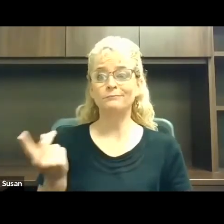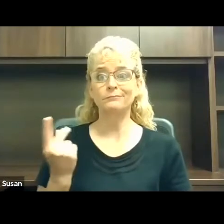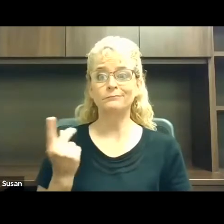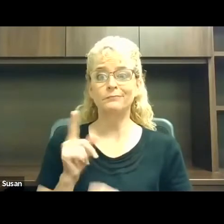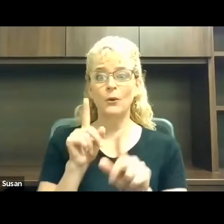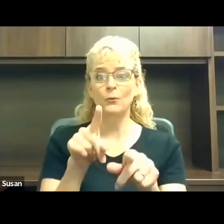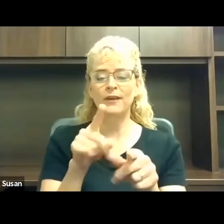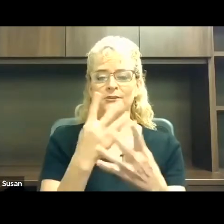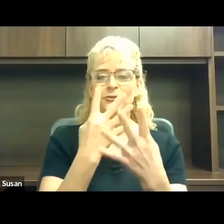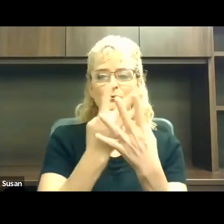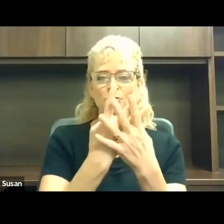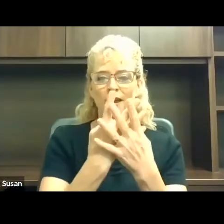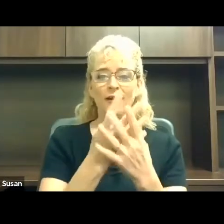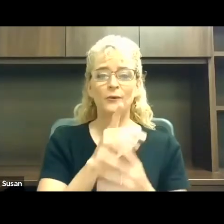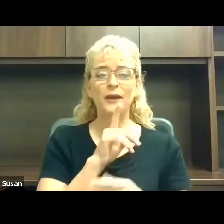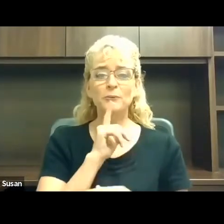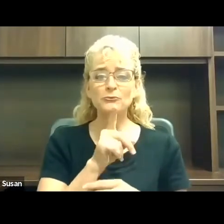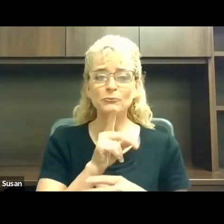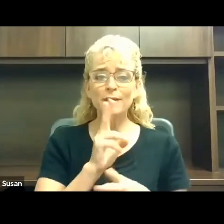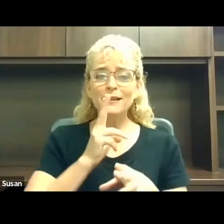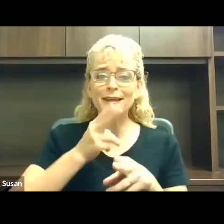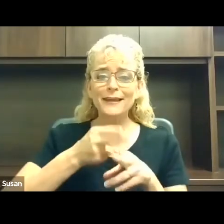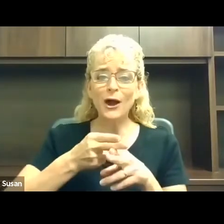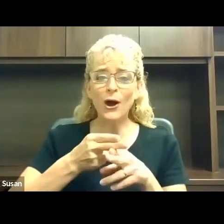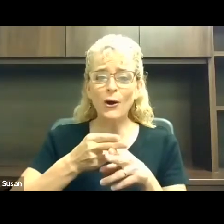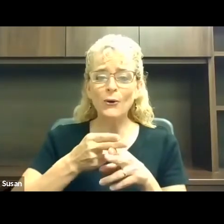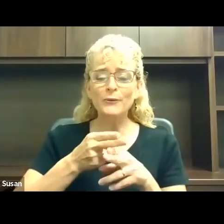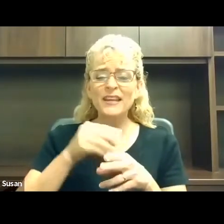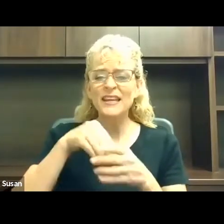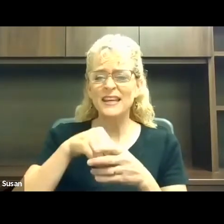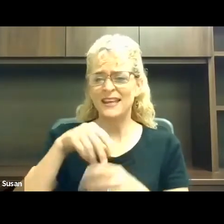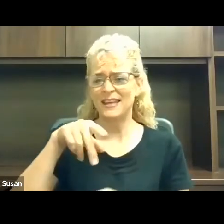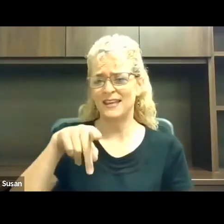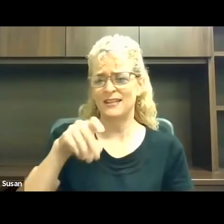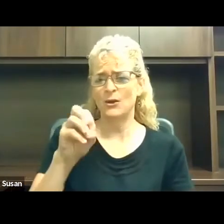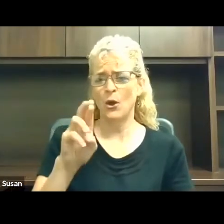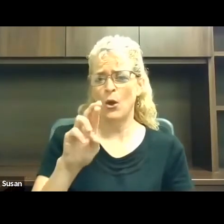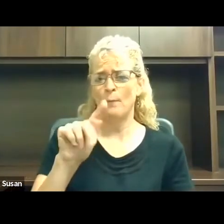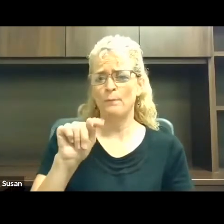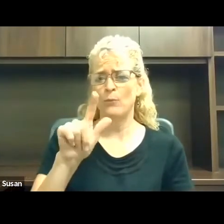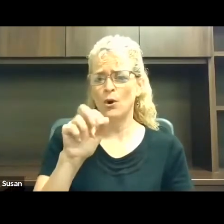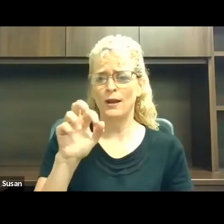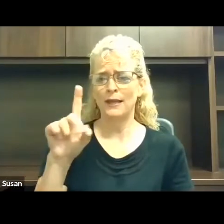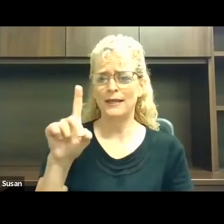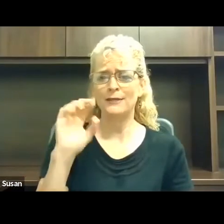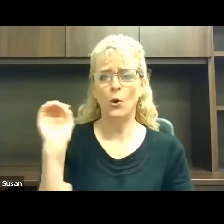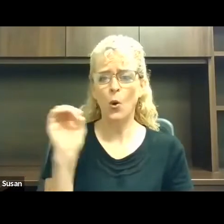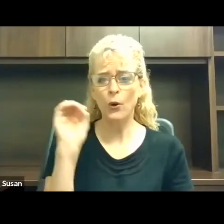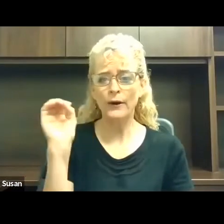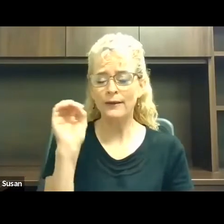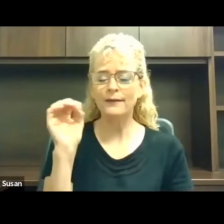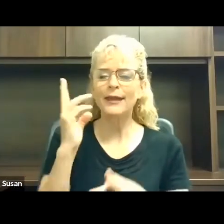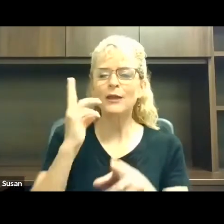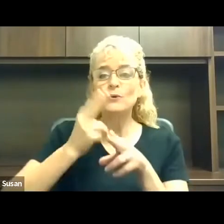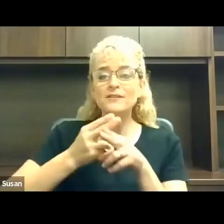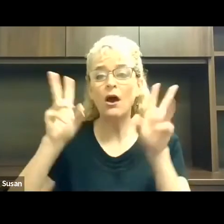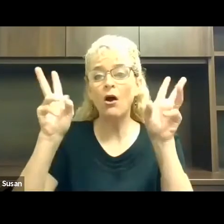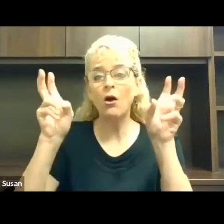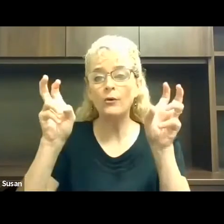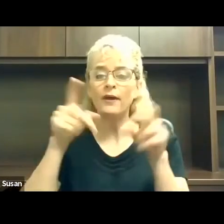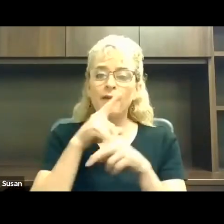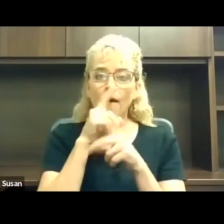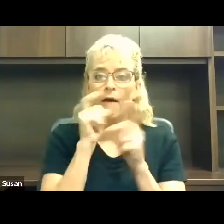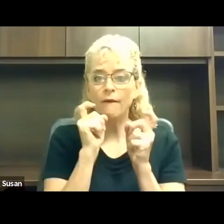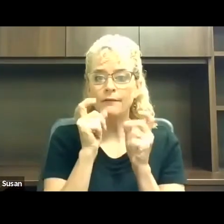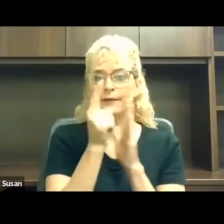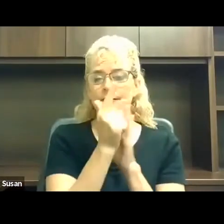what's called an ugly law. Portland, Oregon pancake house. Harvard did a study on a big thing on that. was kind of,